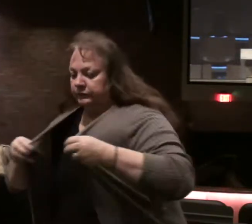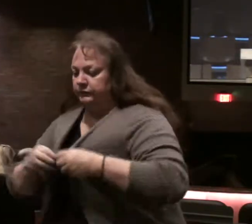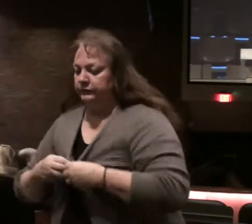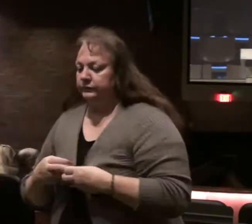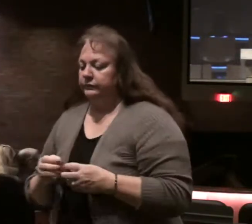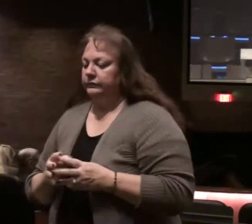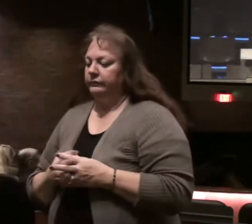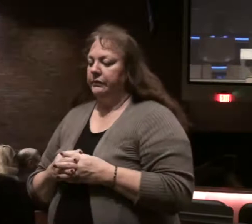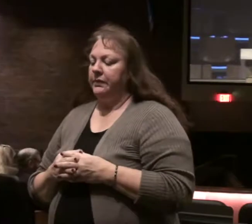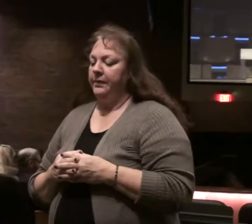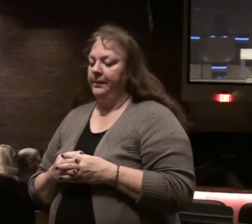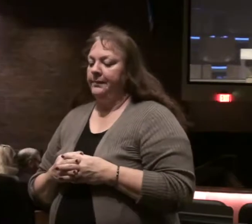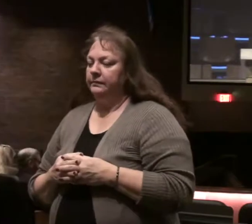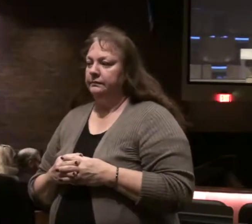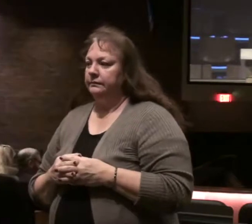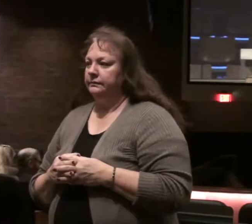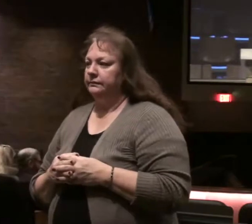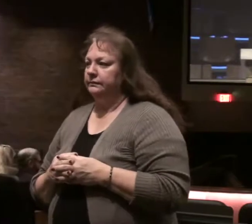Isaiah 66?